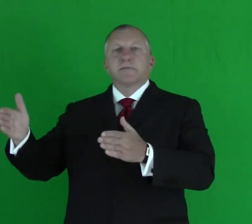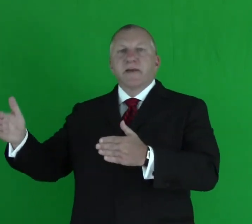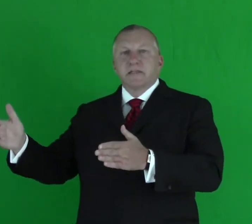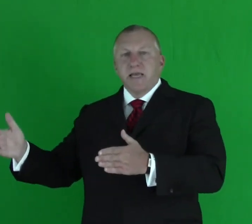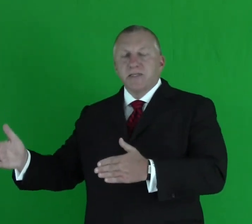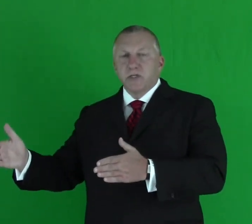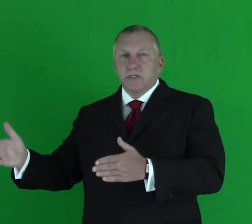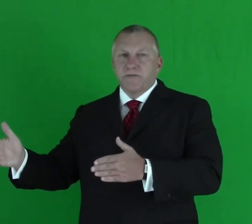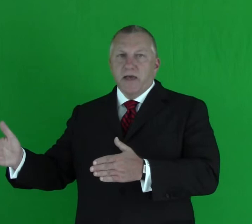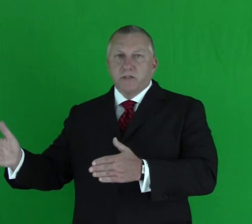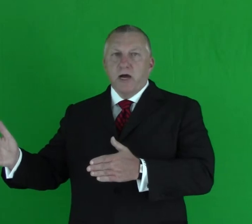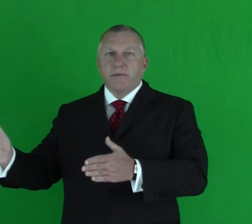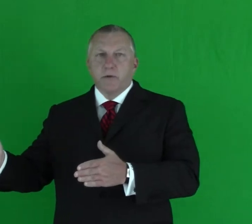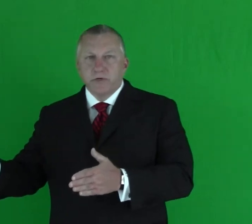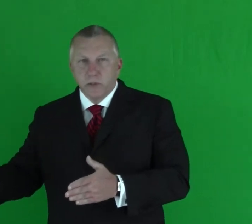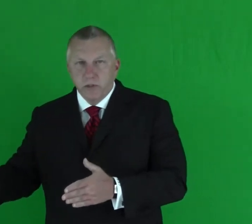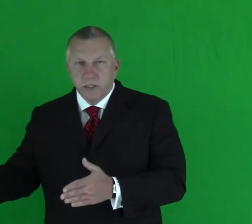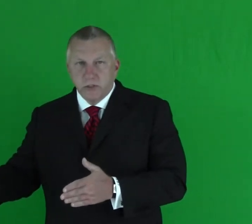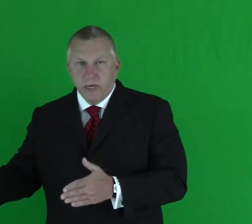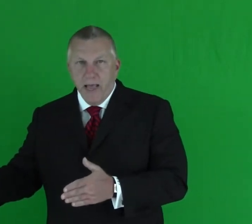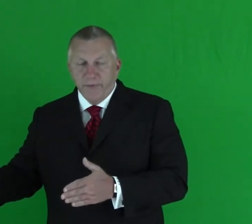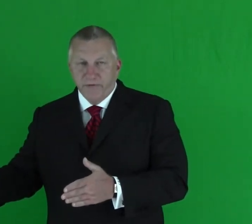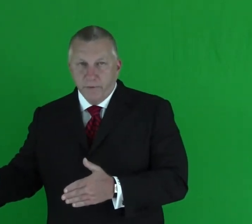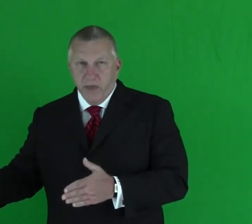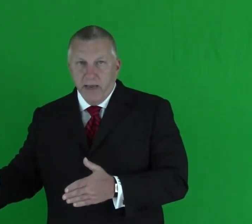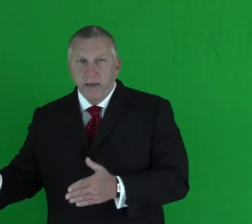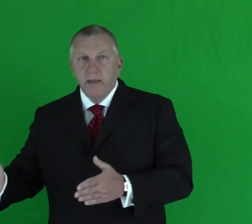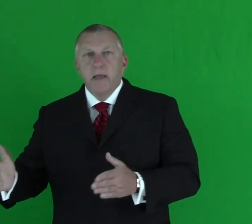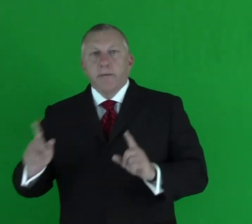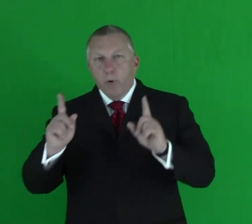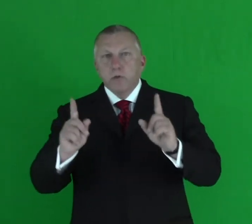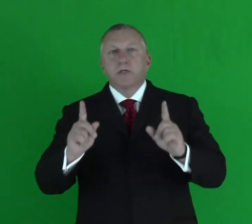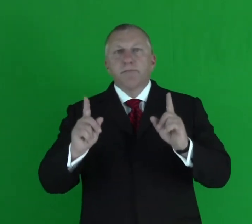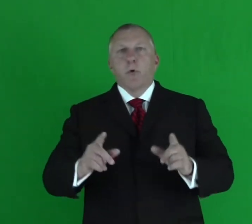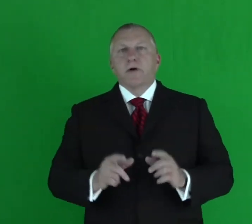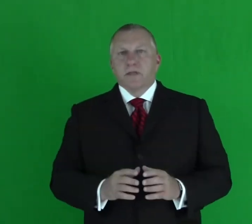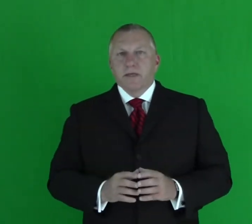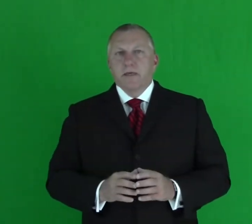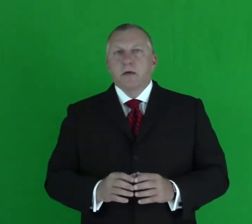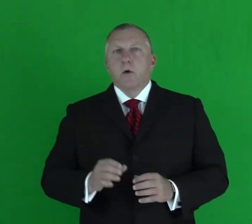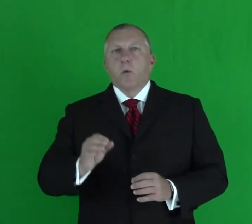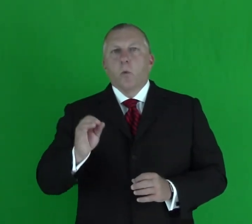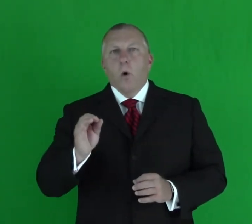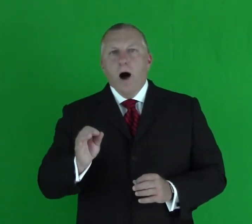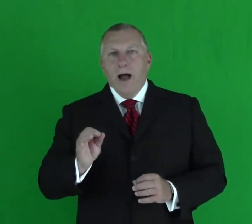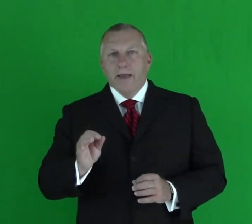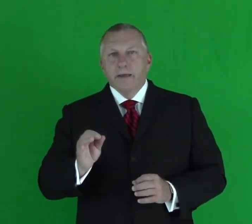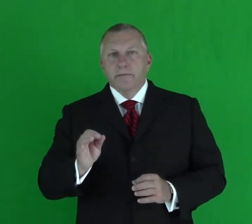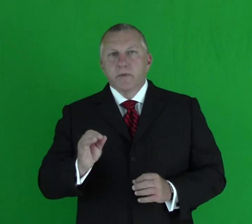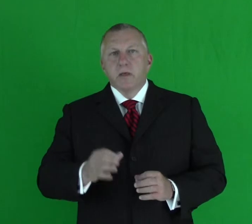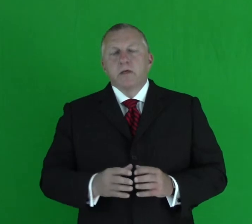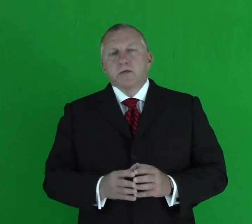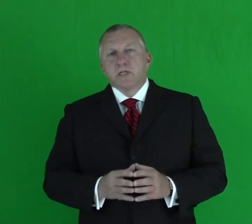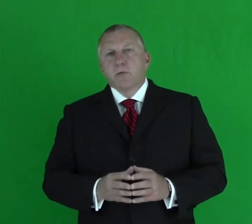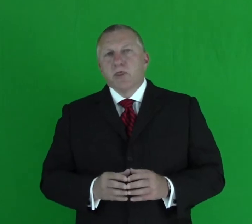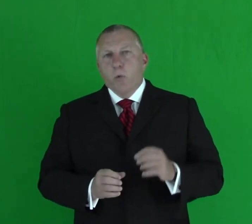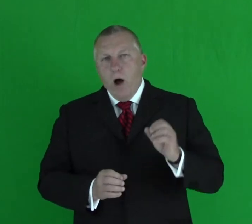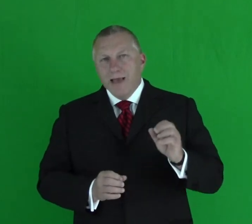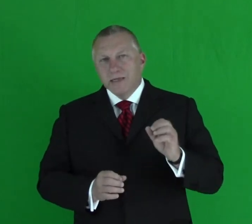expectations of that job and the results that should happen from that, and most importantly, why. You see, when the why